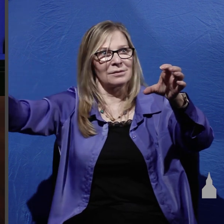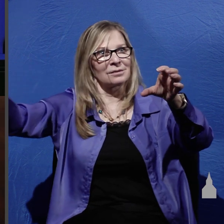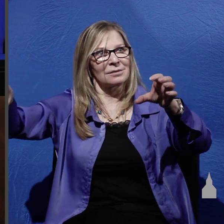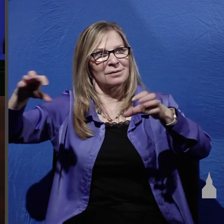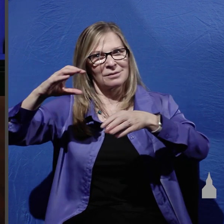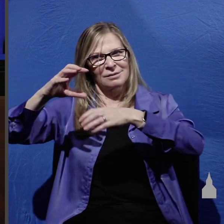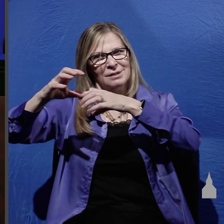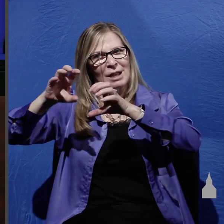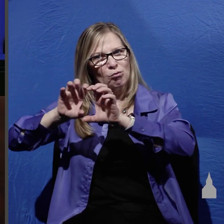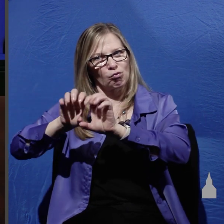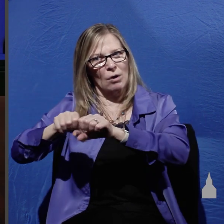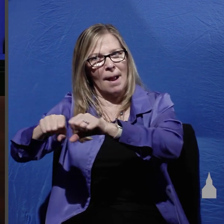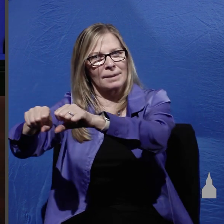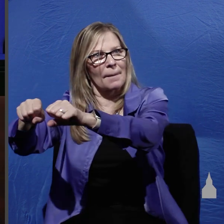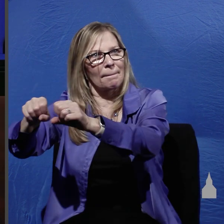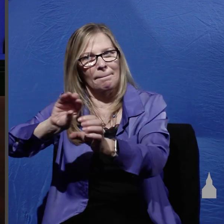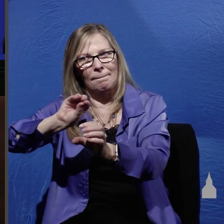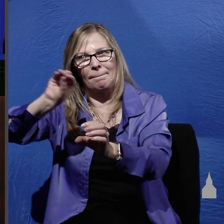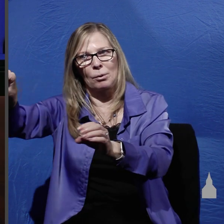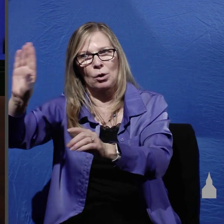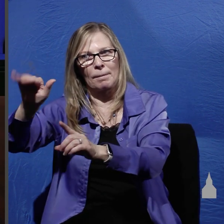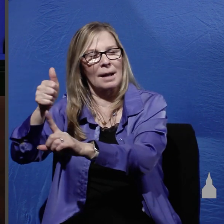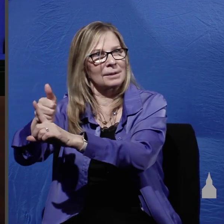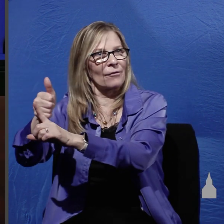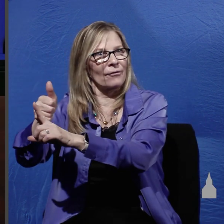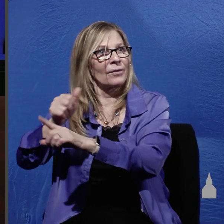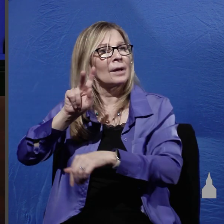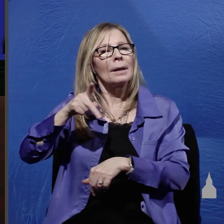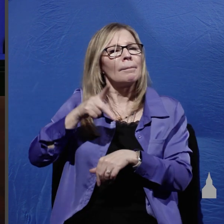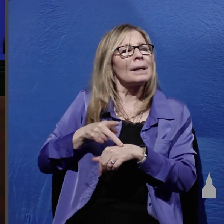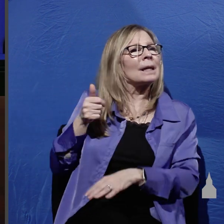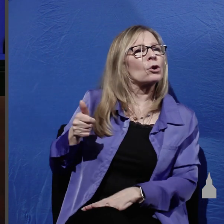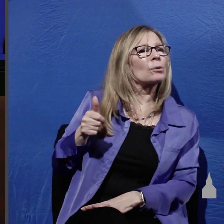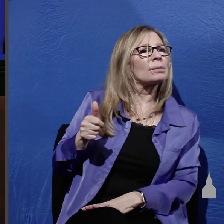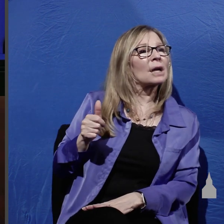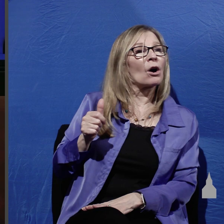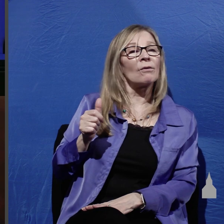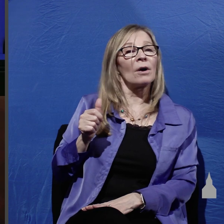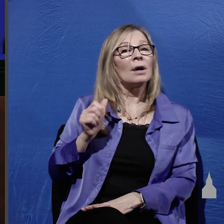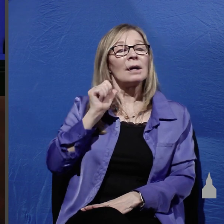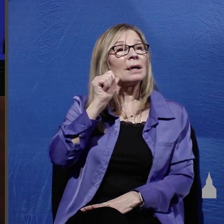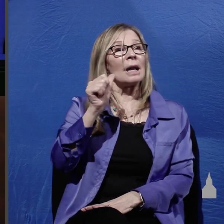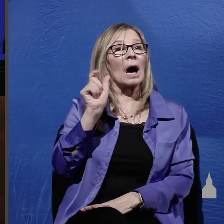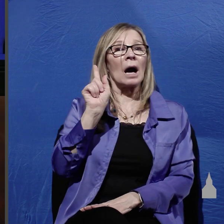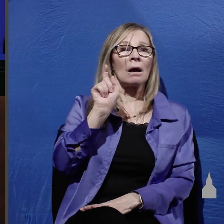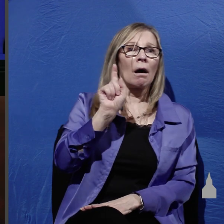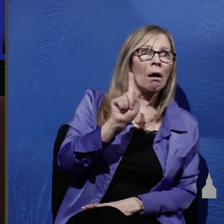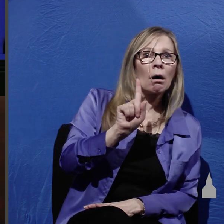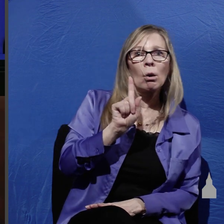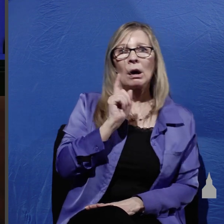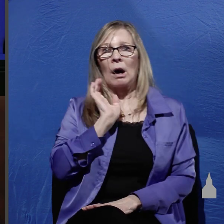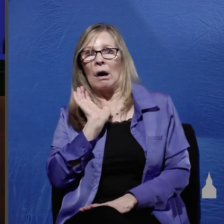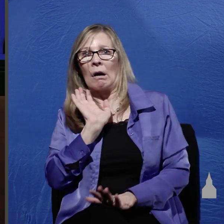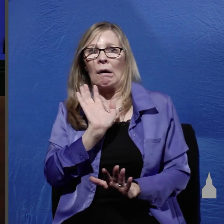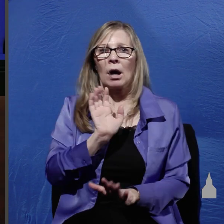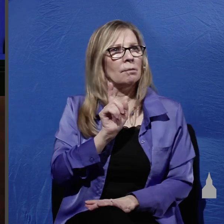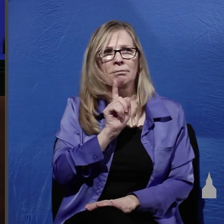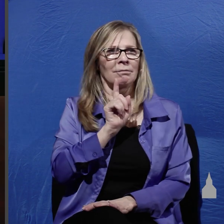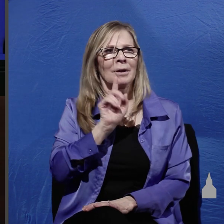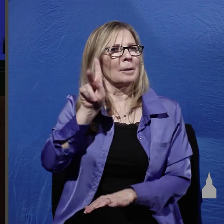John tells us that unlike himself Peter Peter didn't hesitate to enter the tomb true to his impetuous nature Peter just